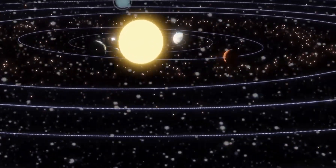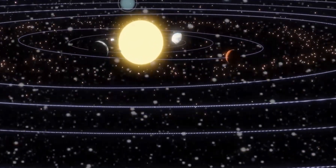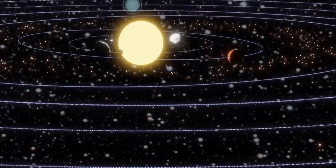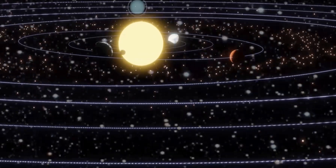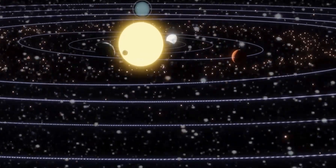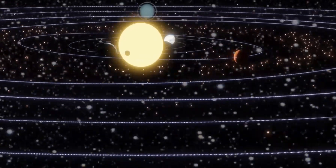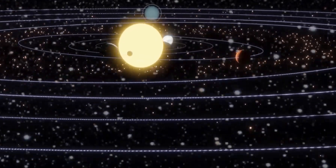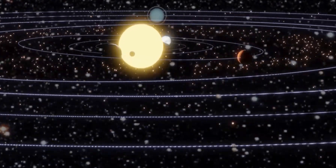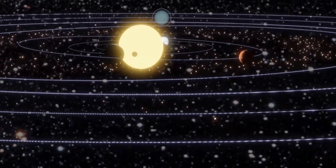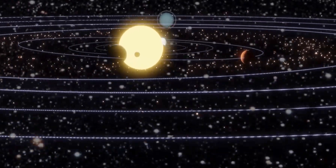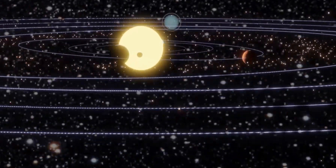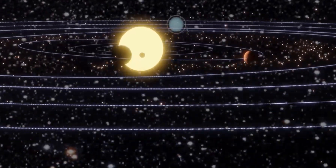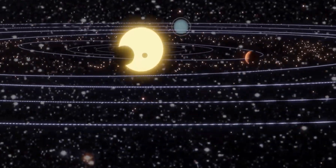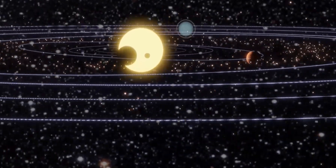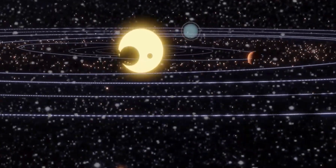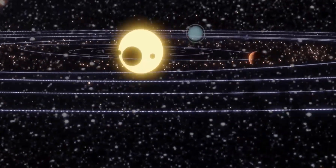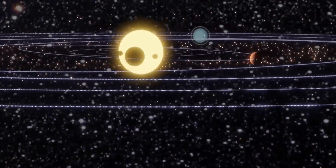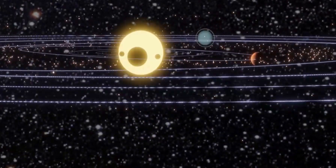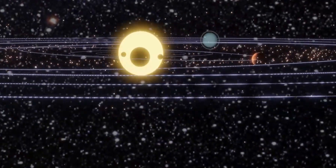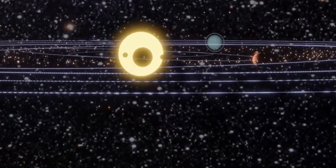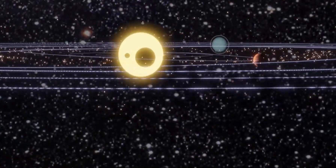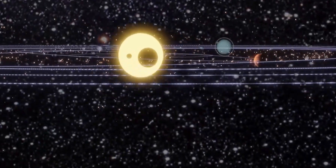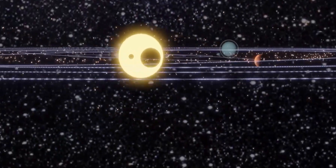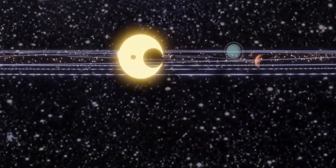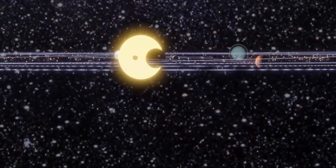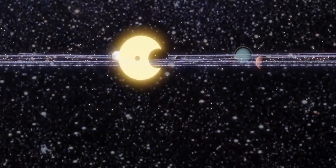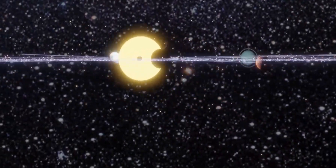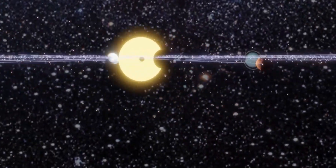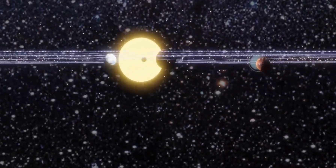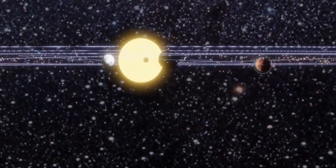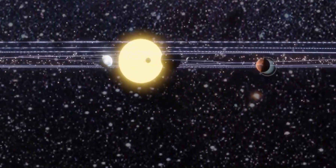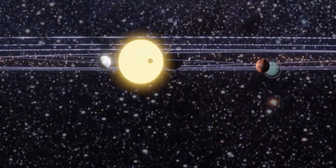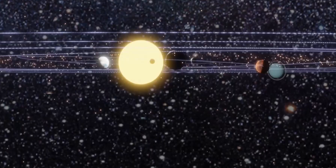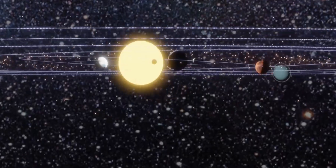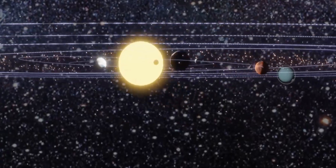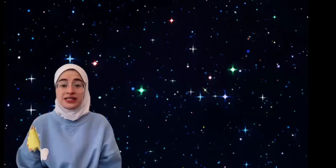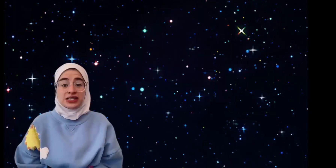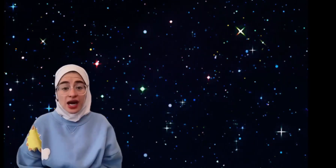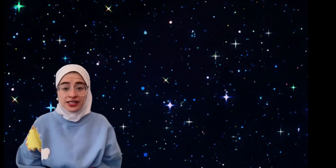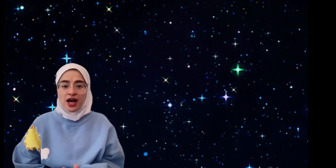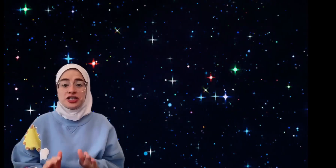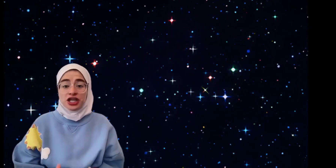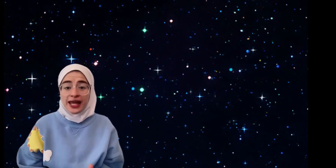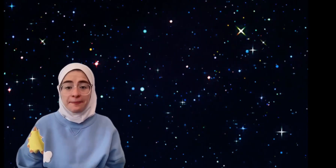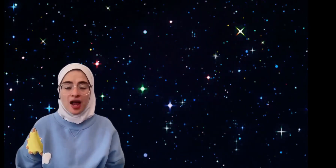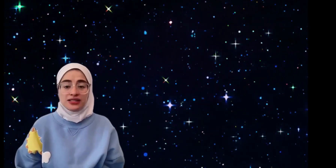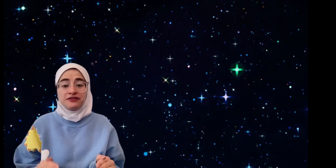everything a big cosmic hug, keeping them from floating away into space. Mercury's stars are giant balls of